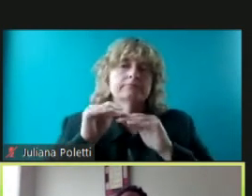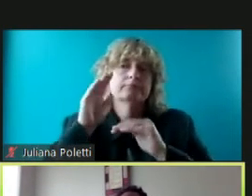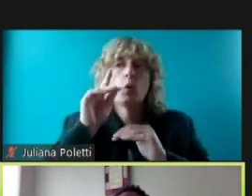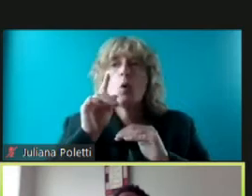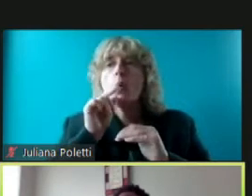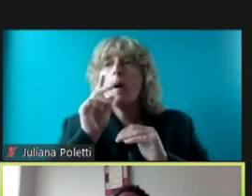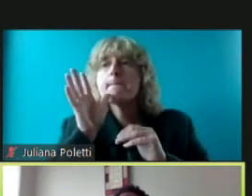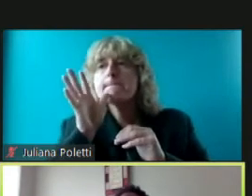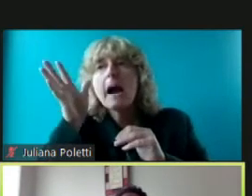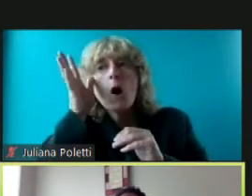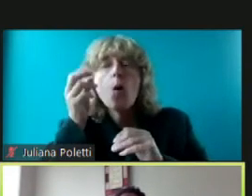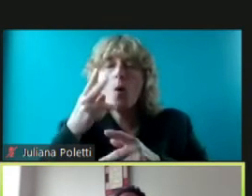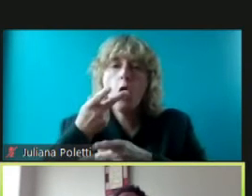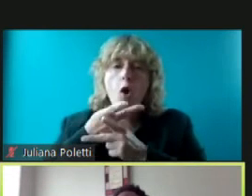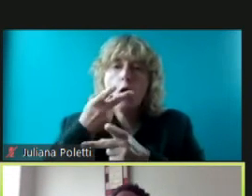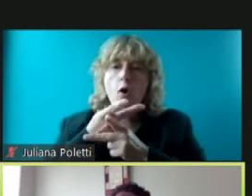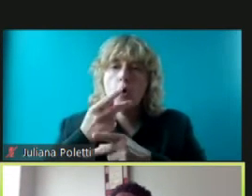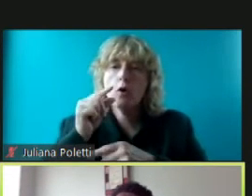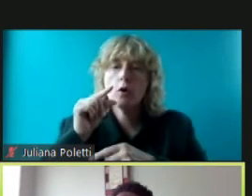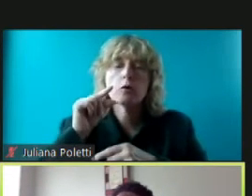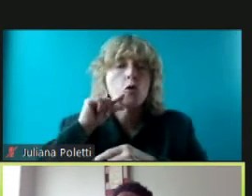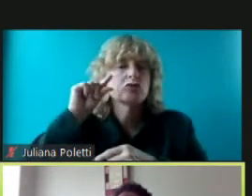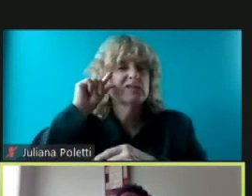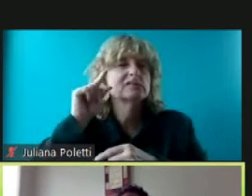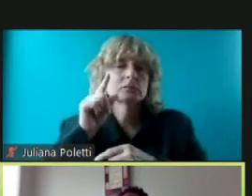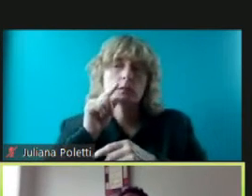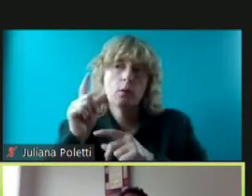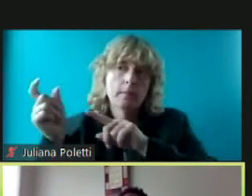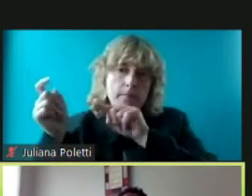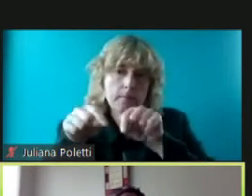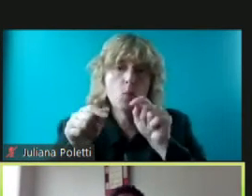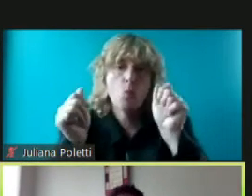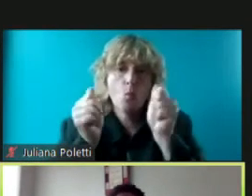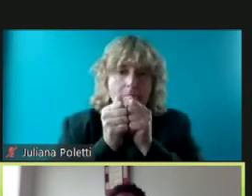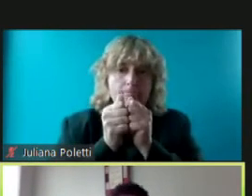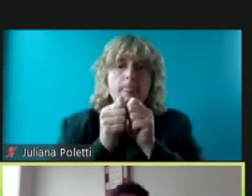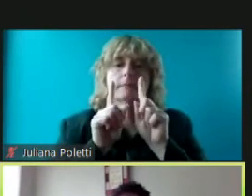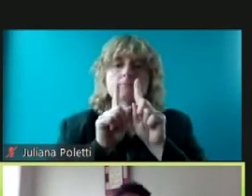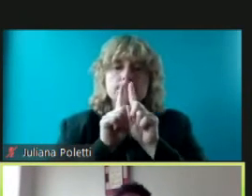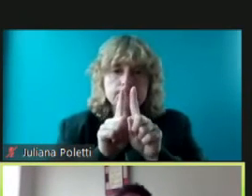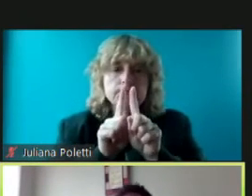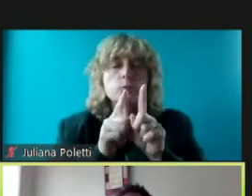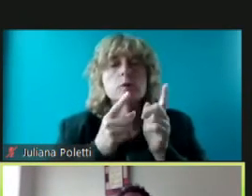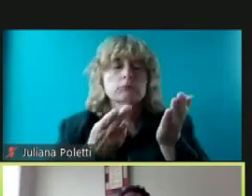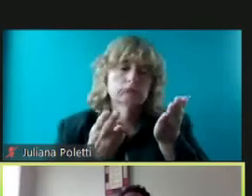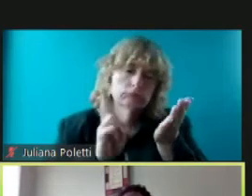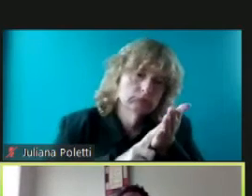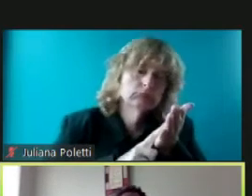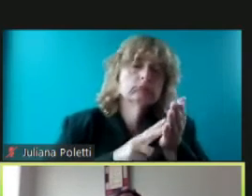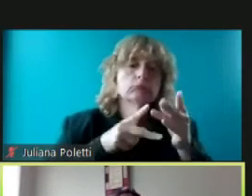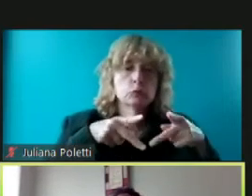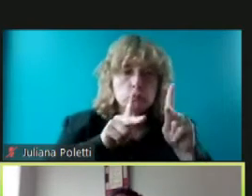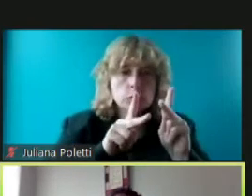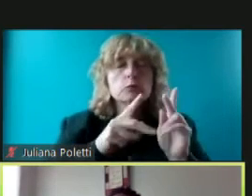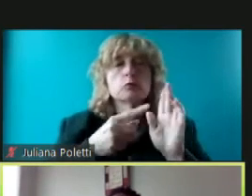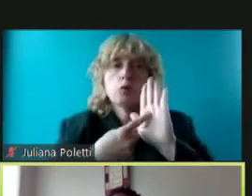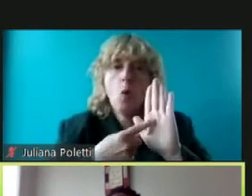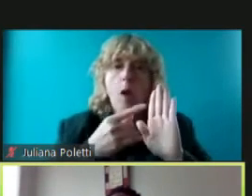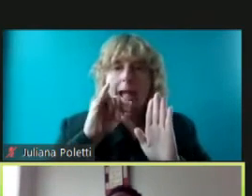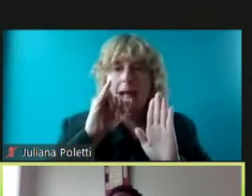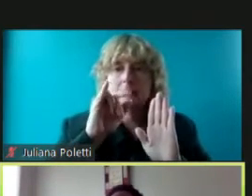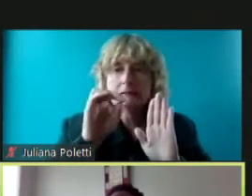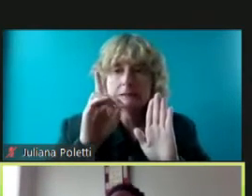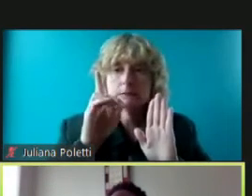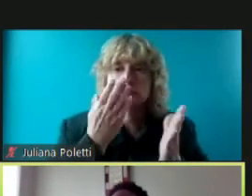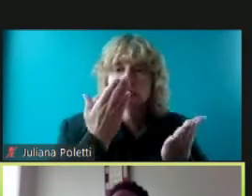to be present to sign the consent form program and to show id yes the city of detroit